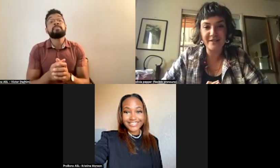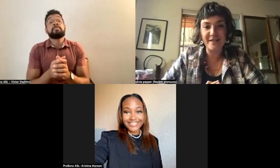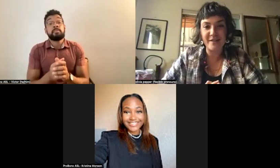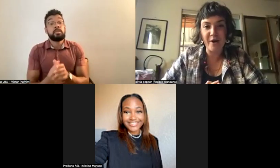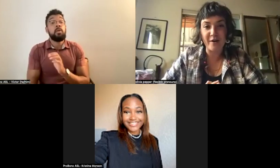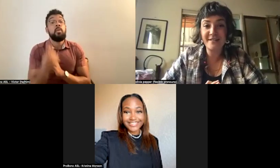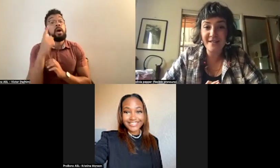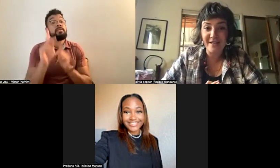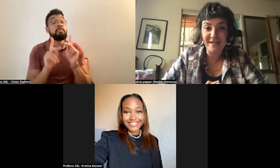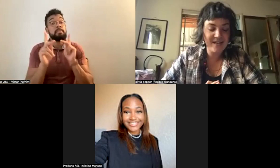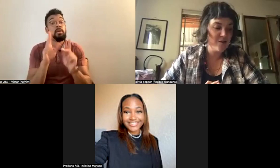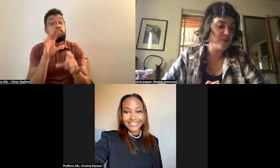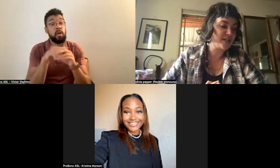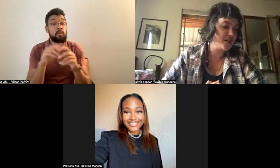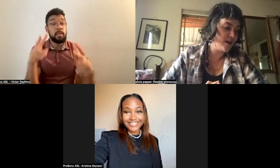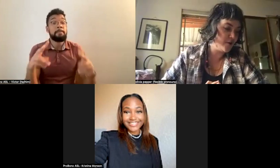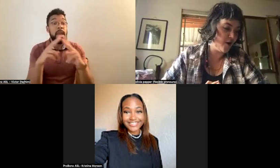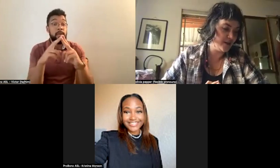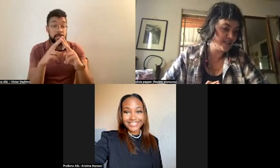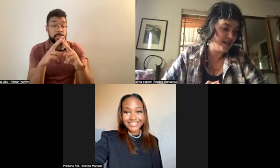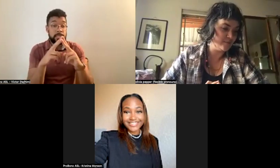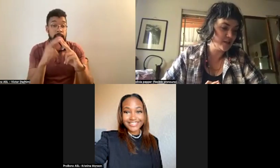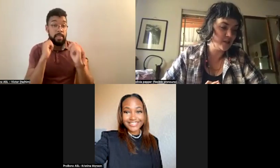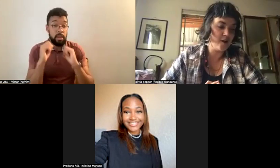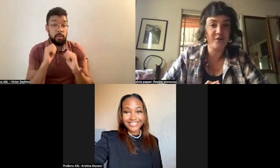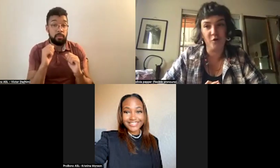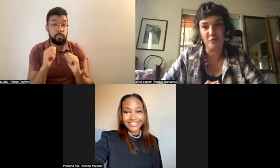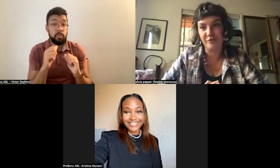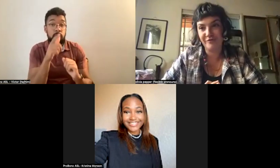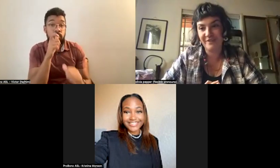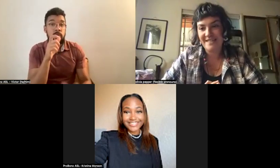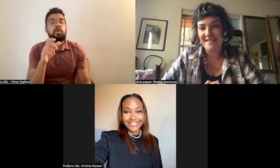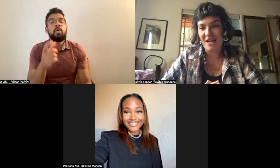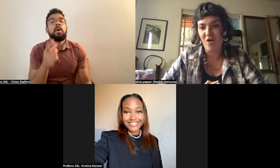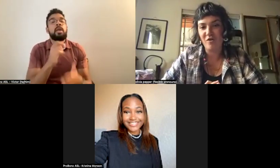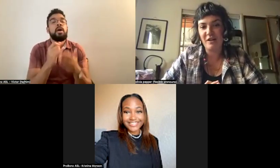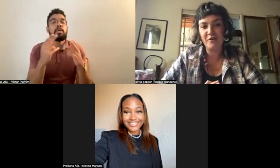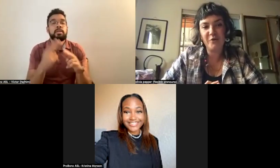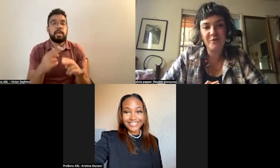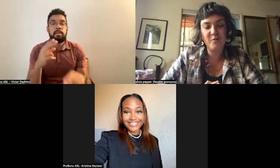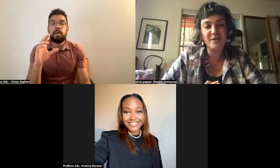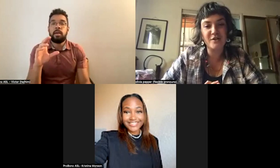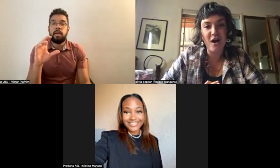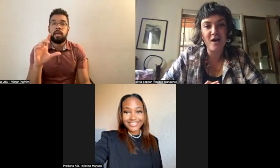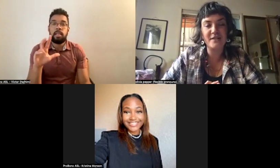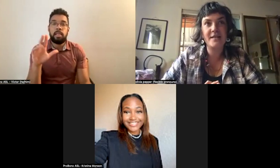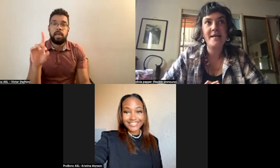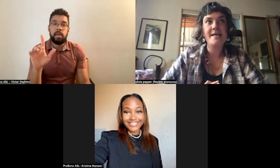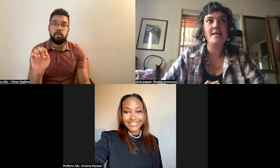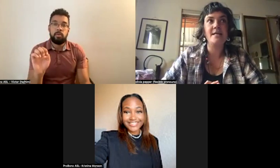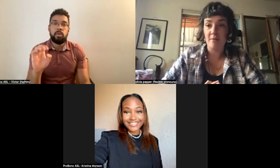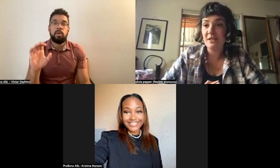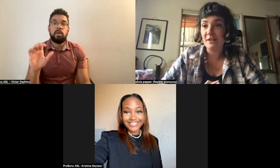in the Paris scene was another artist named Claude Cajun. Now Claude Cajun was not